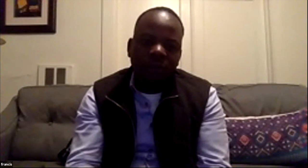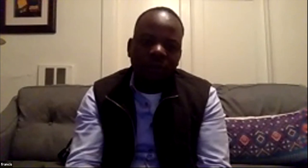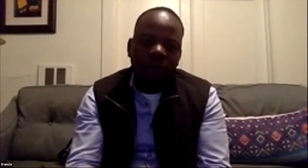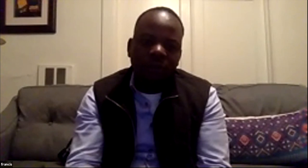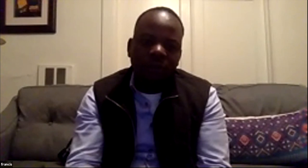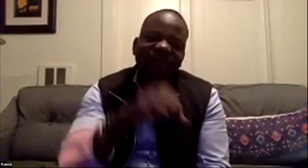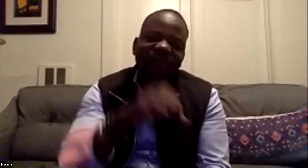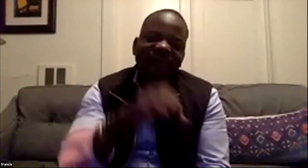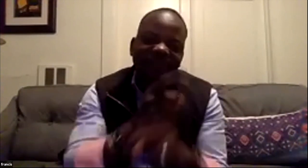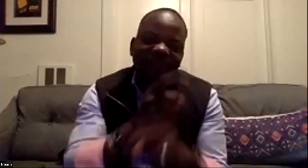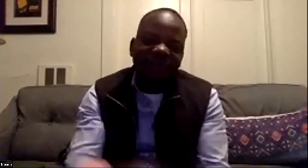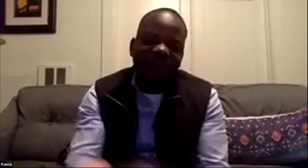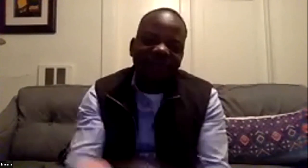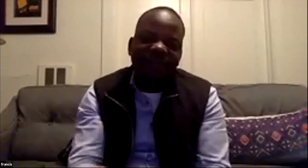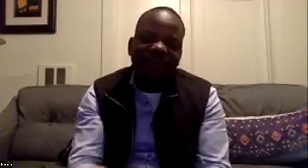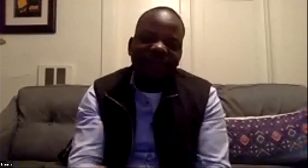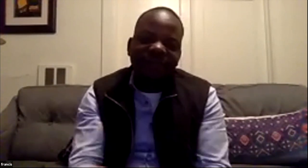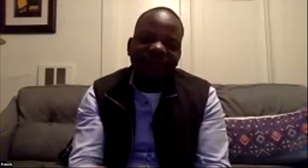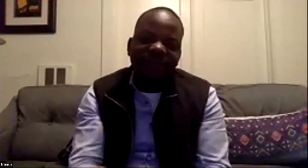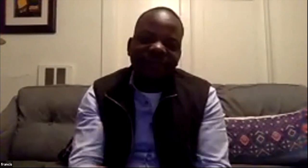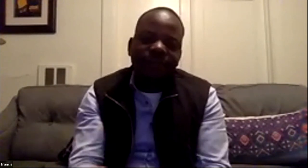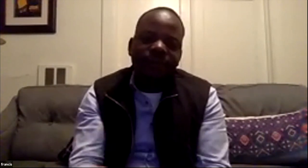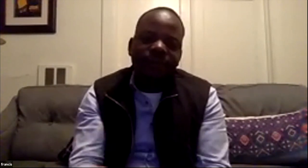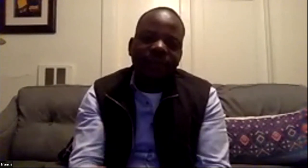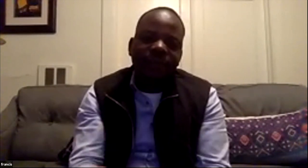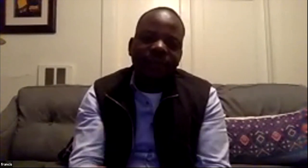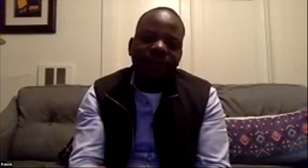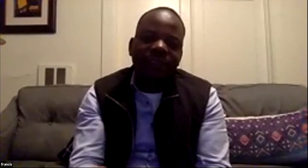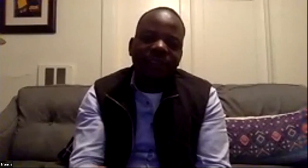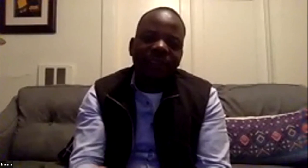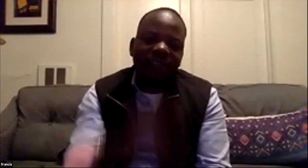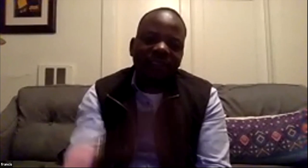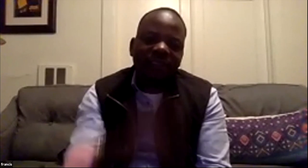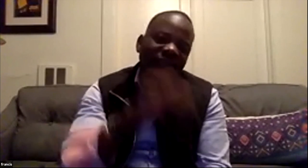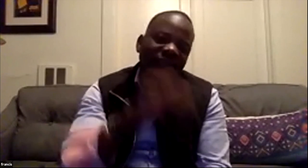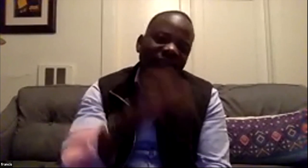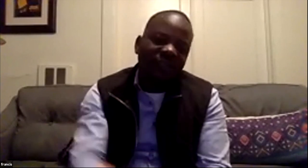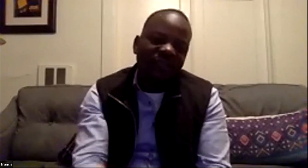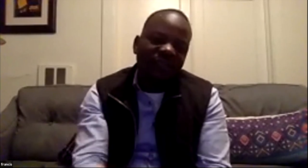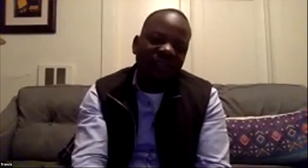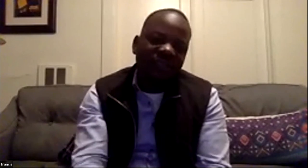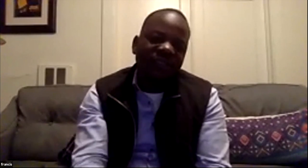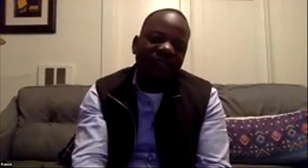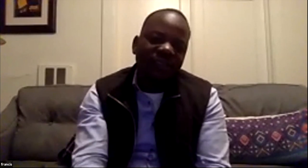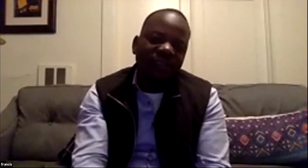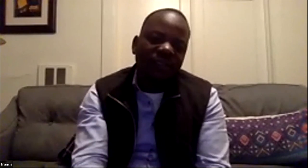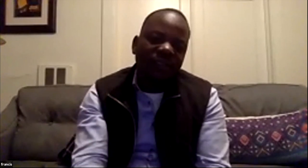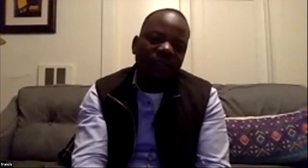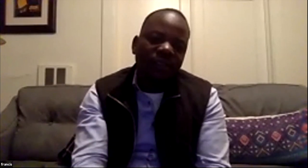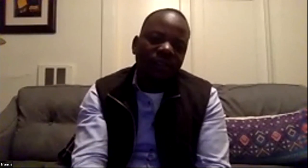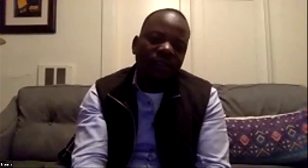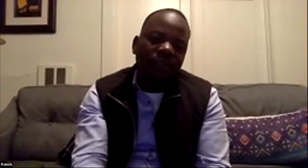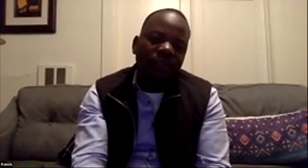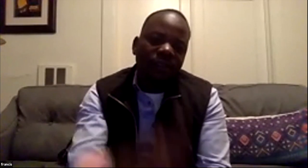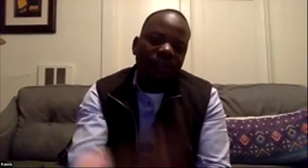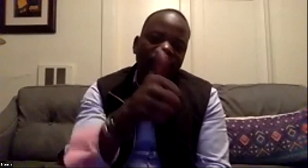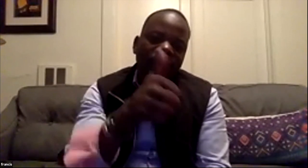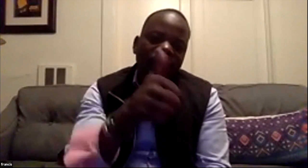so i mean there's a lot of little tools that are available and you know the collective impact model that